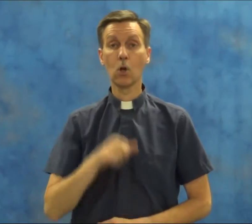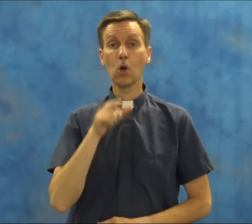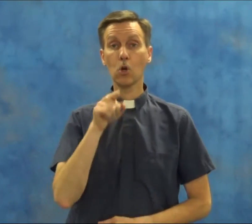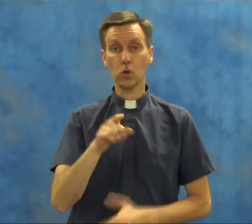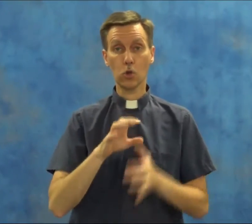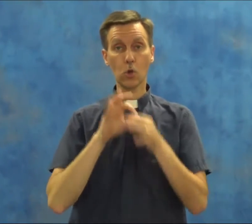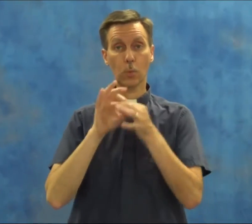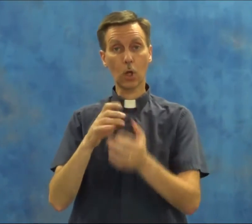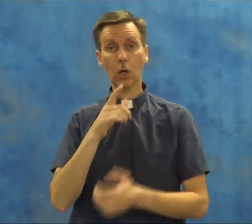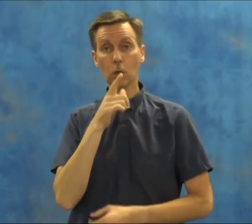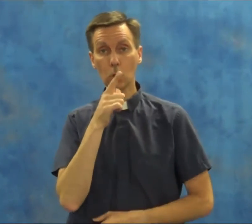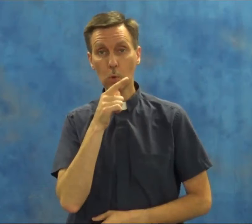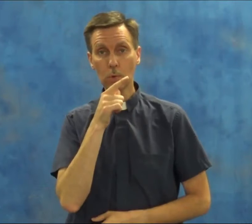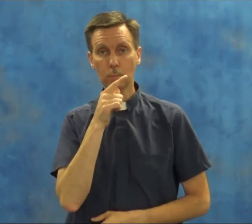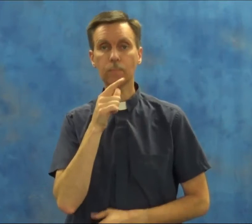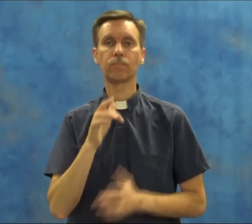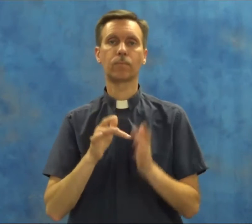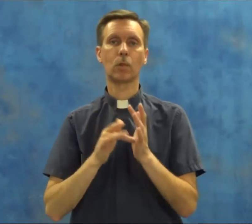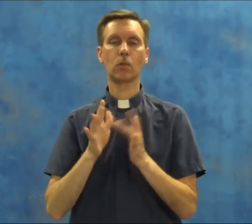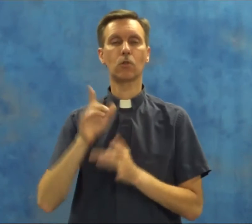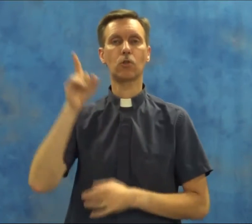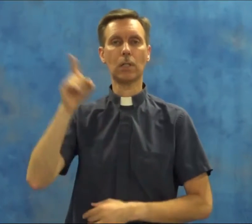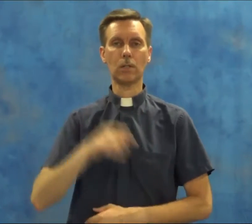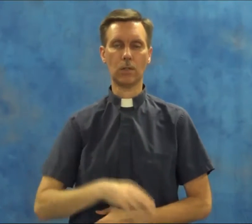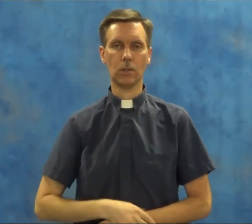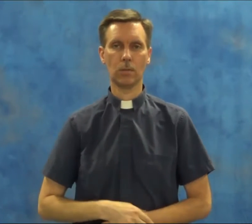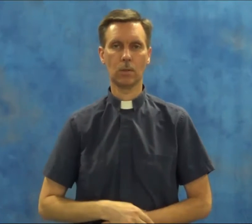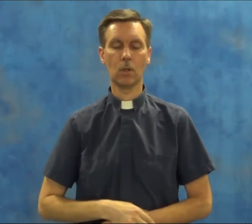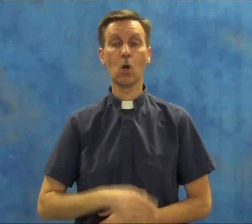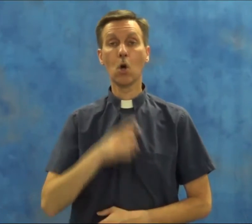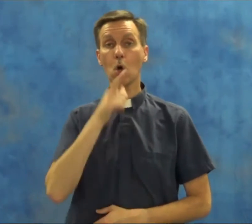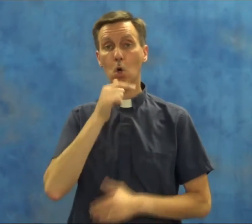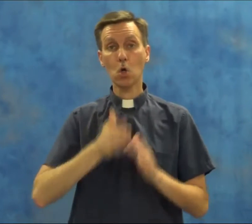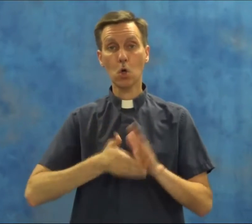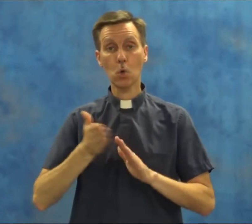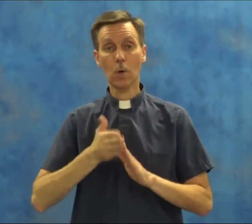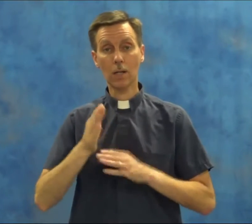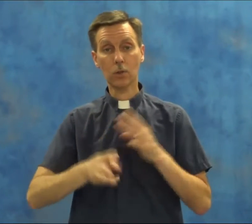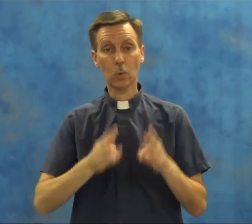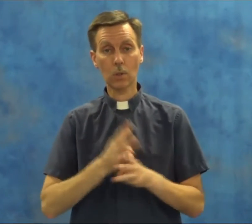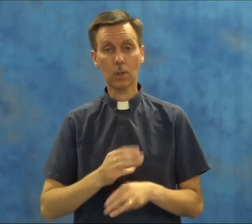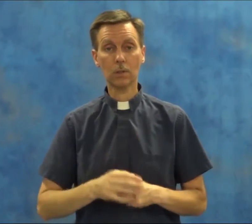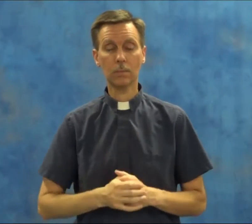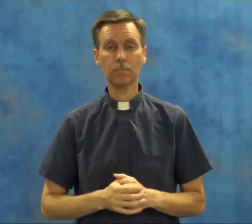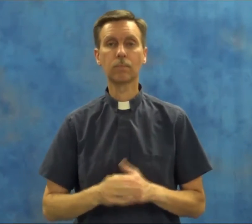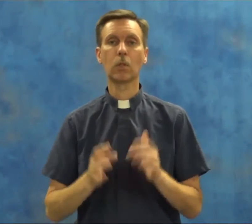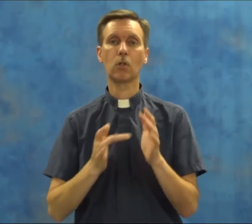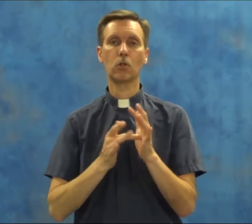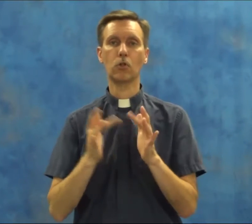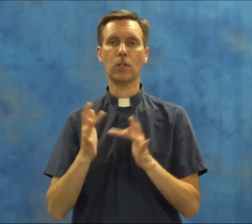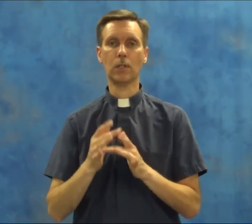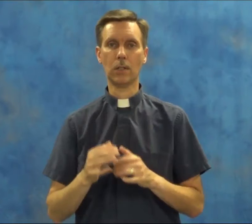You belong to who? Jesus. Who runs the world? Jesus.